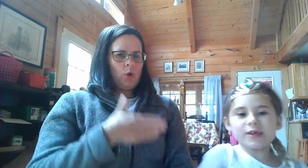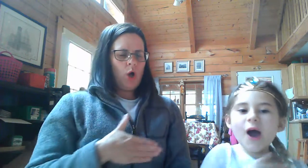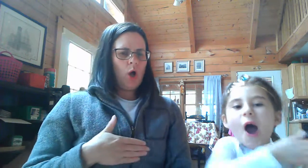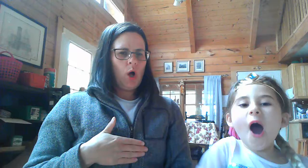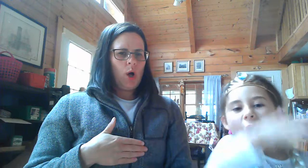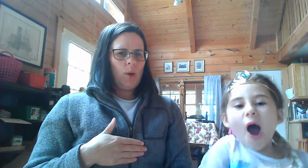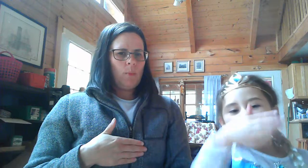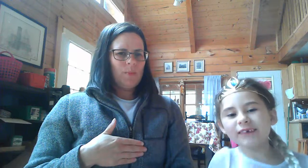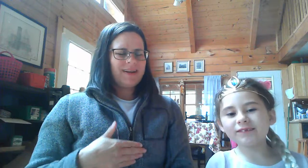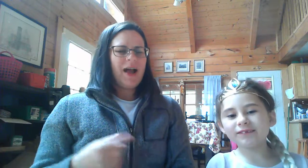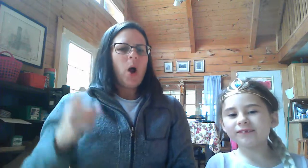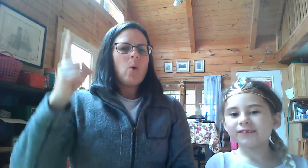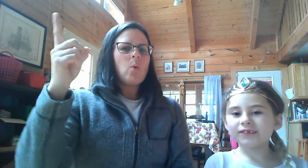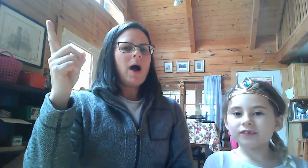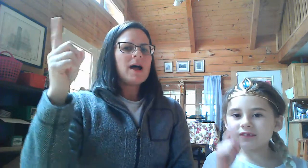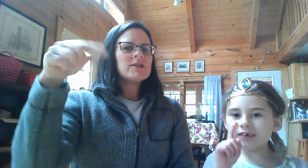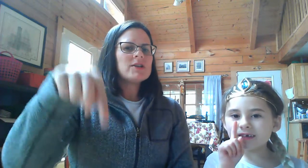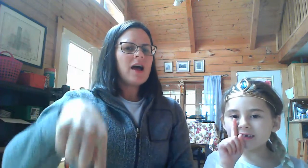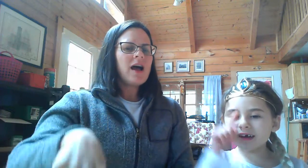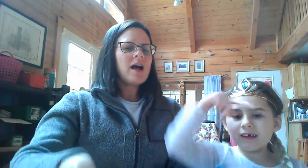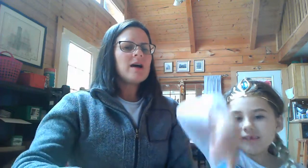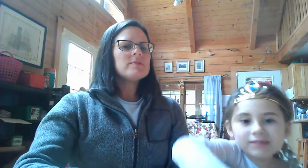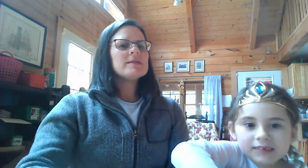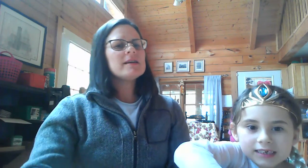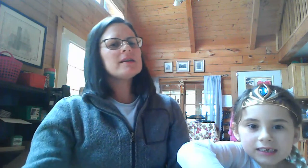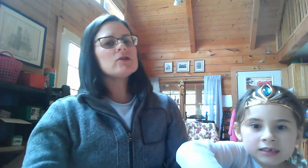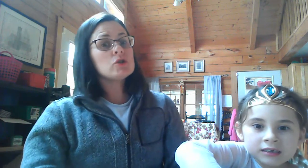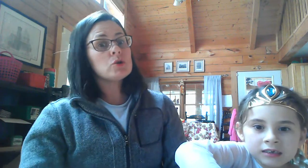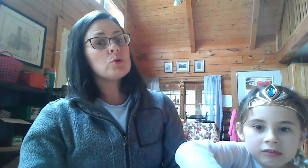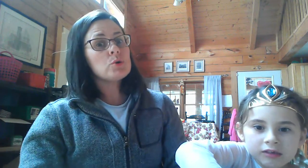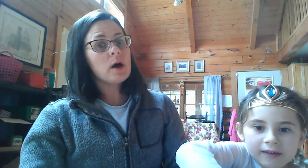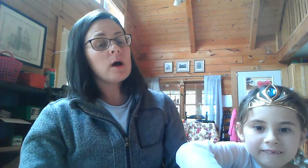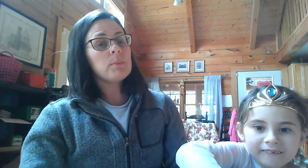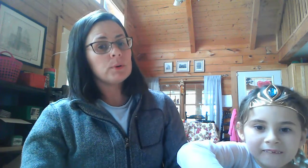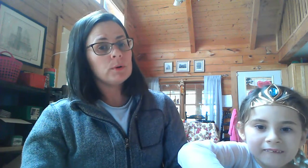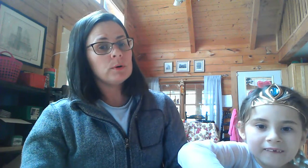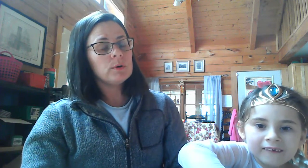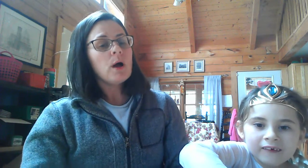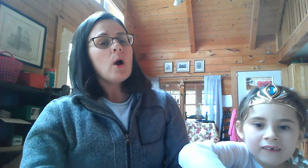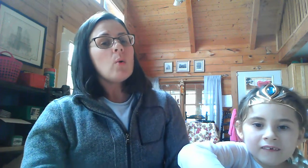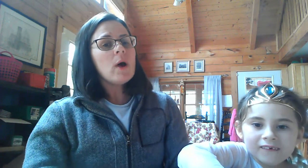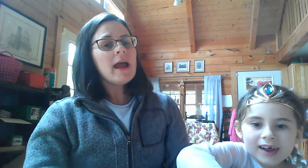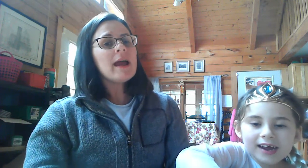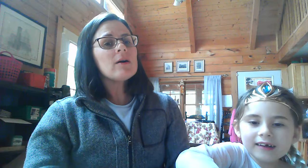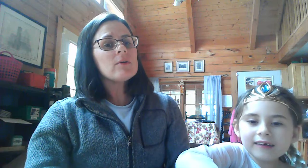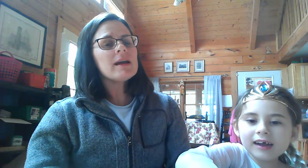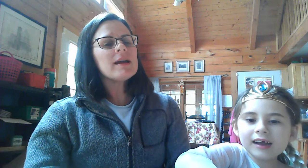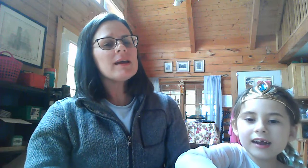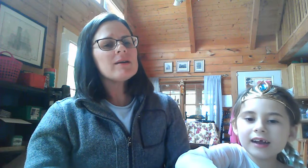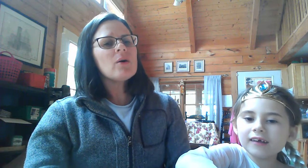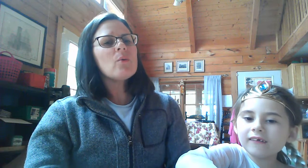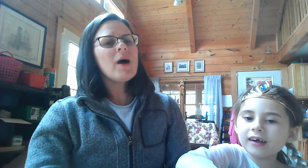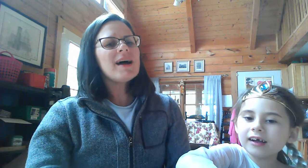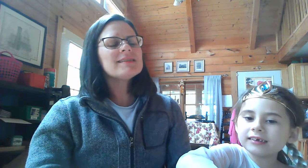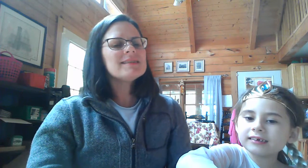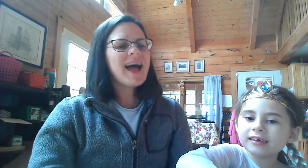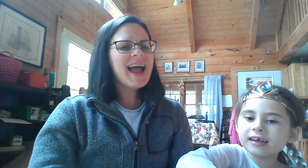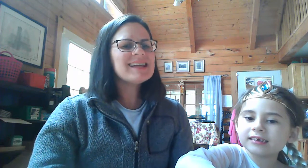yum! One jumped into the pool where it was nice